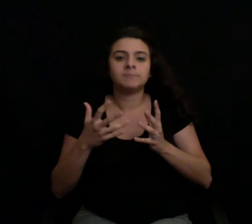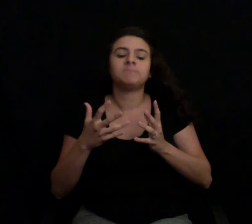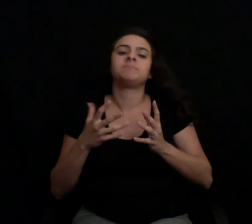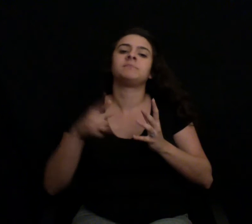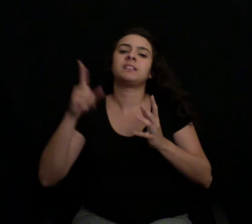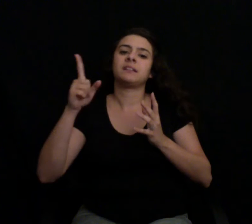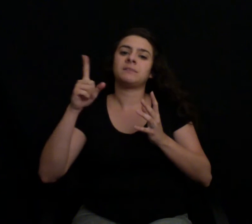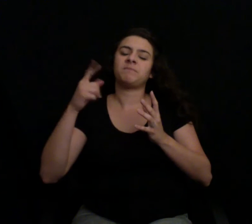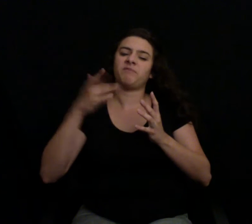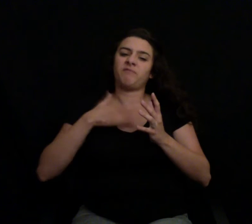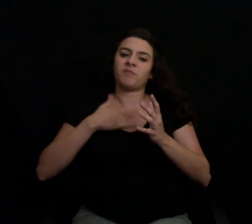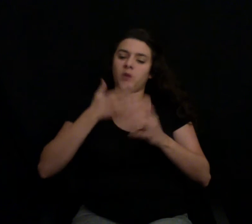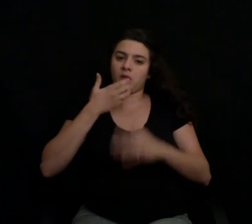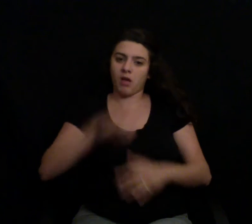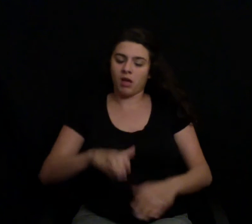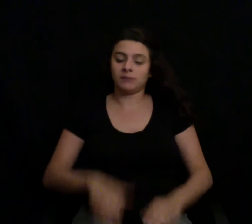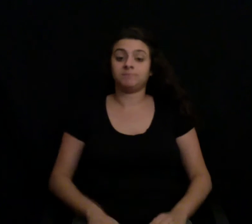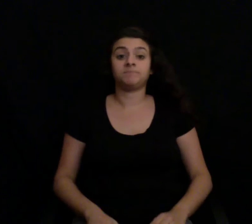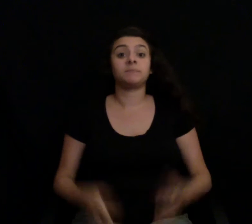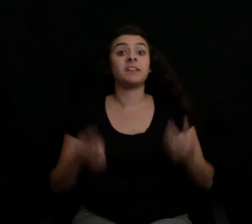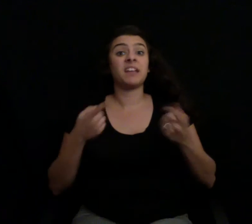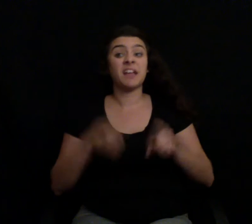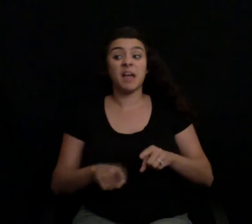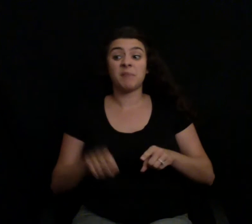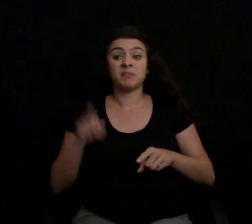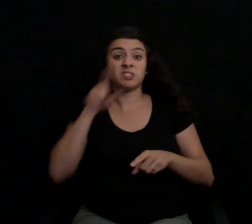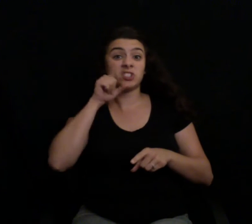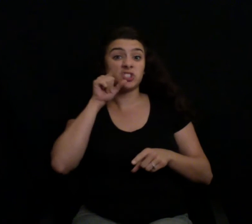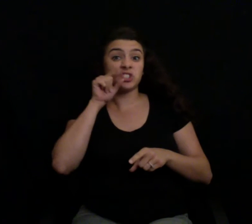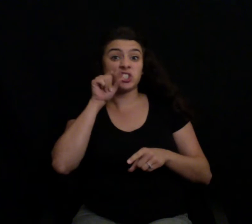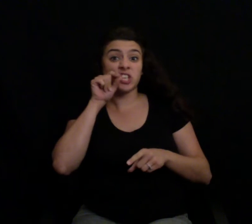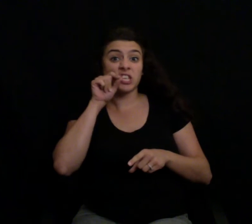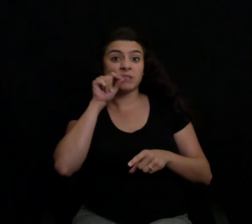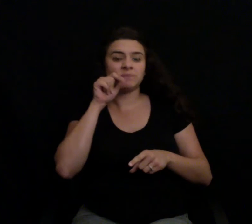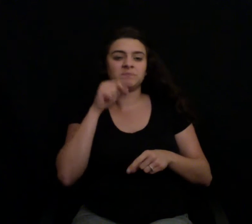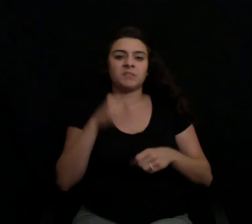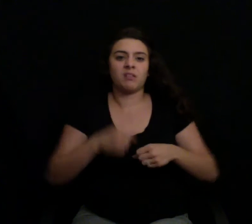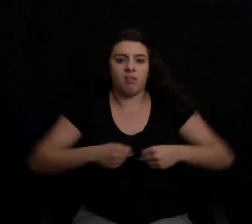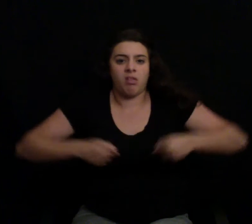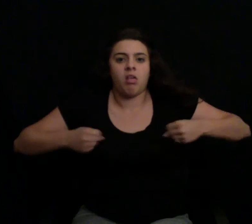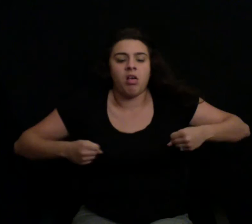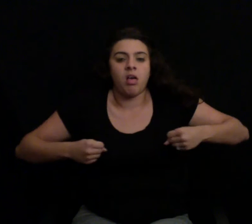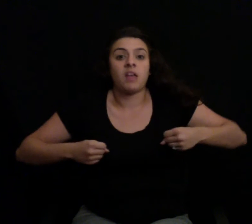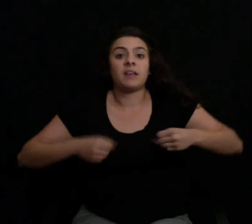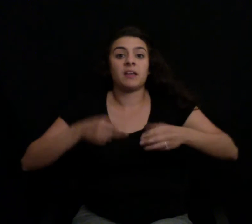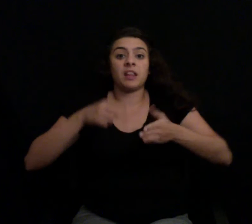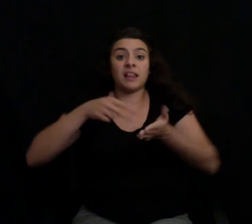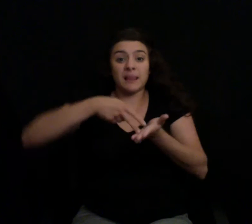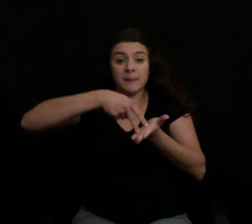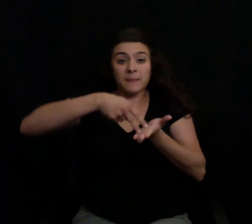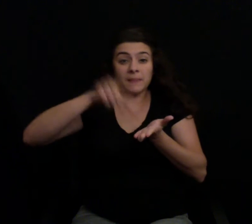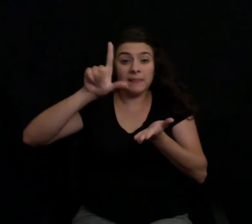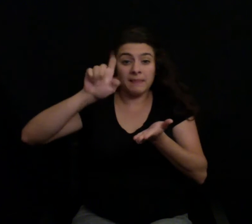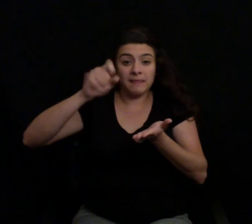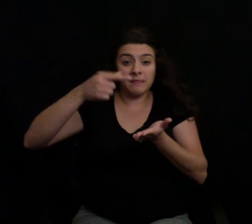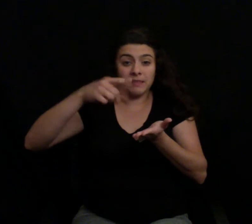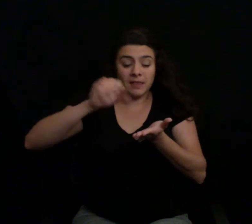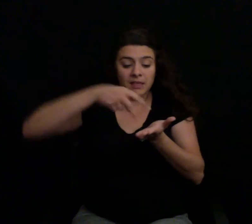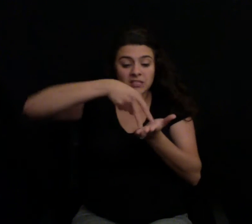on their legs and spend the majority of their time squalling. Their heart and lungs are also physiologically taxed,